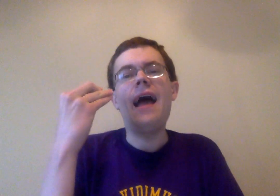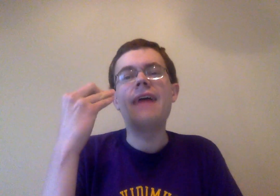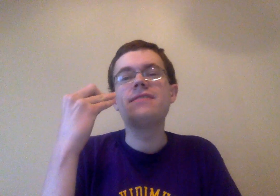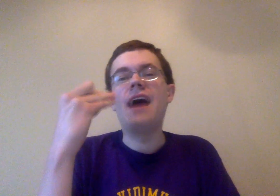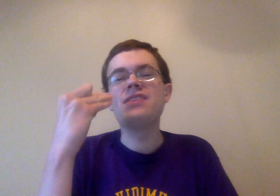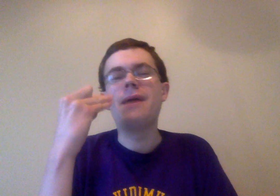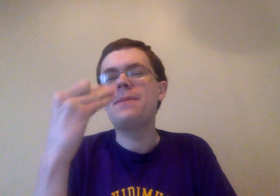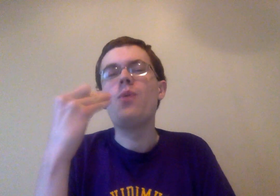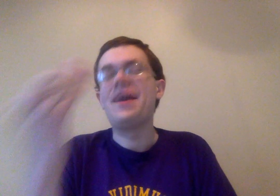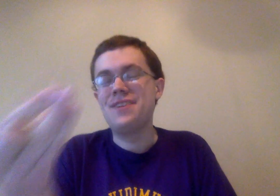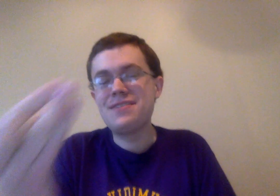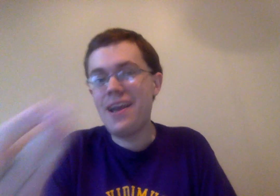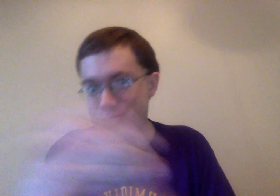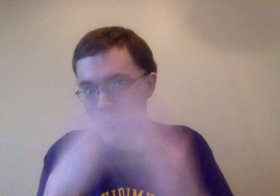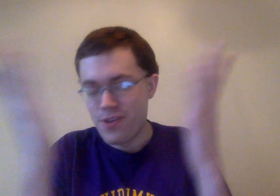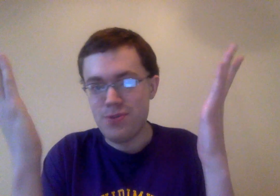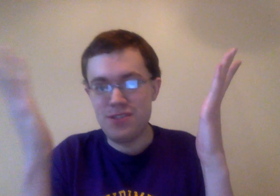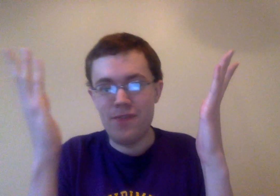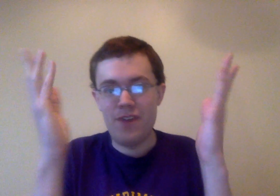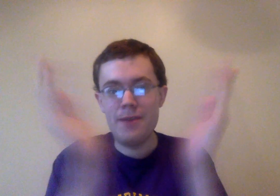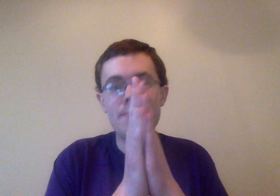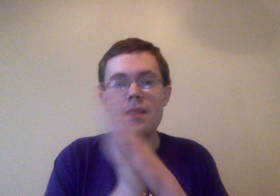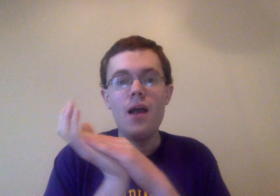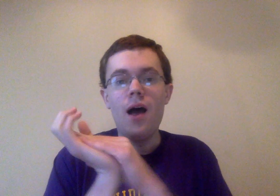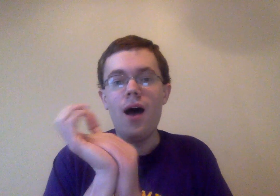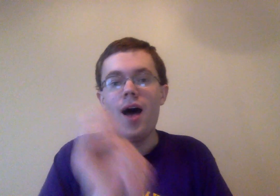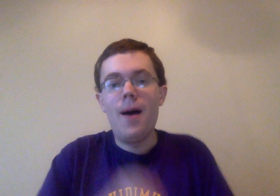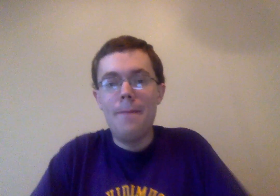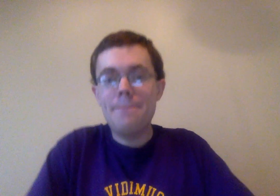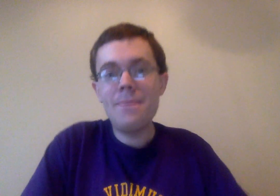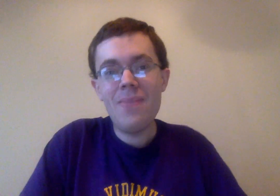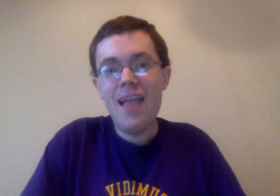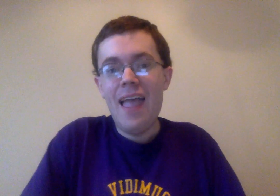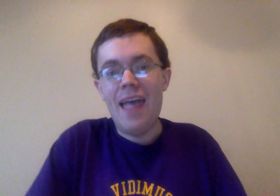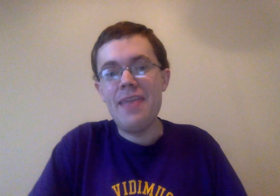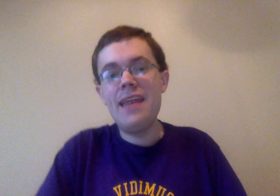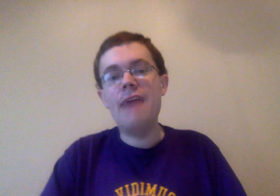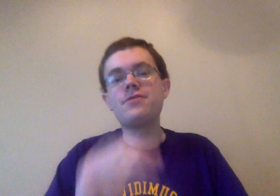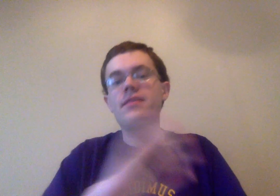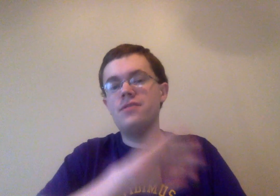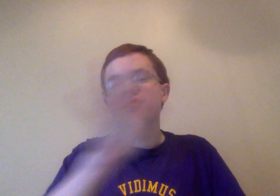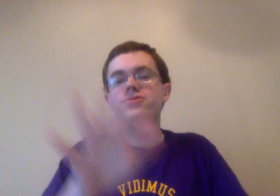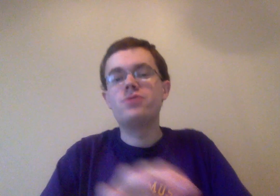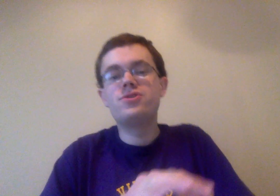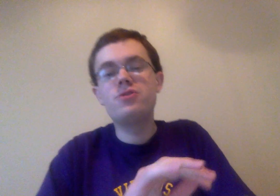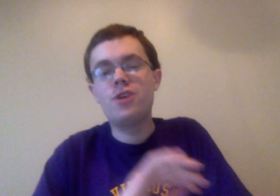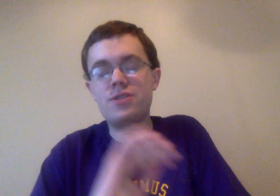I think that might be why she doesn't care, because she already knows this stuff already. Um, and then after that little initial Cho-Cho and